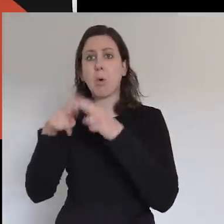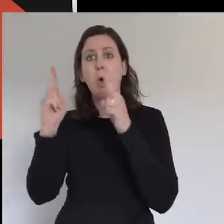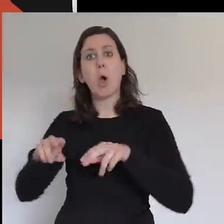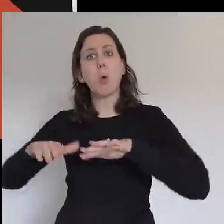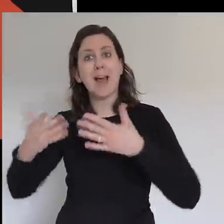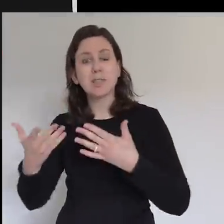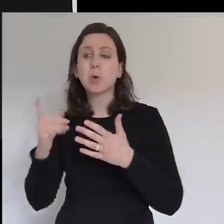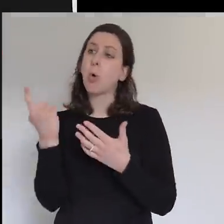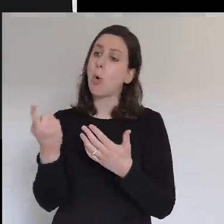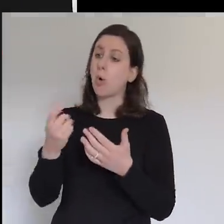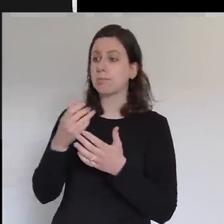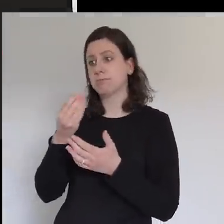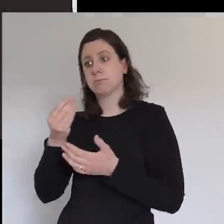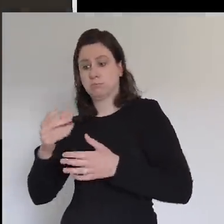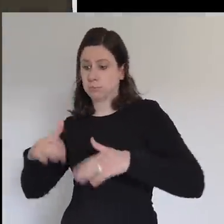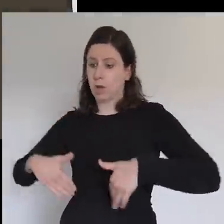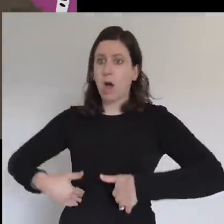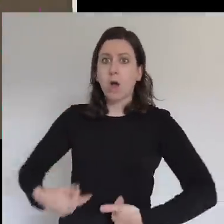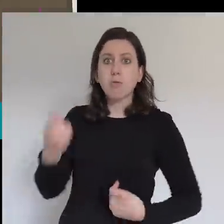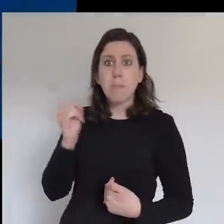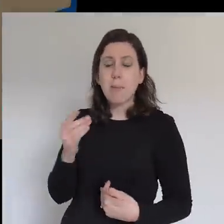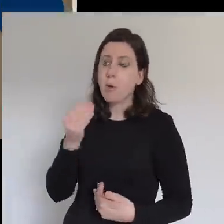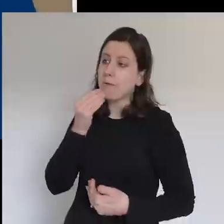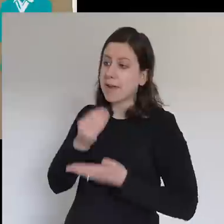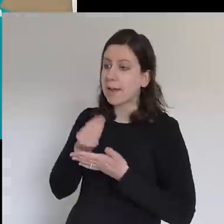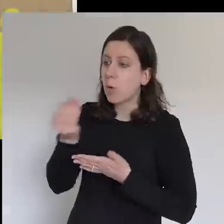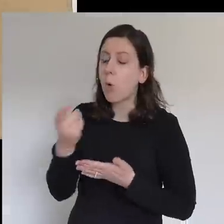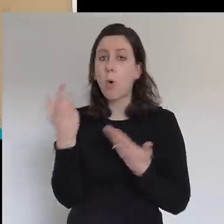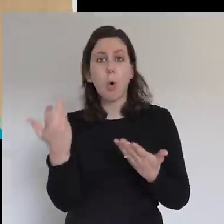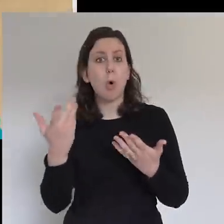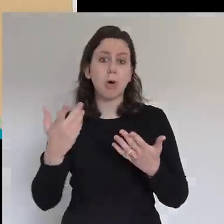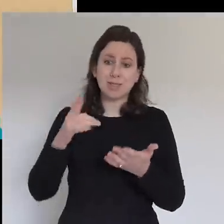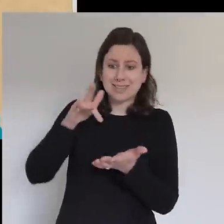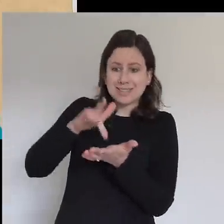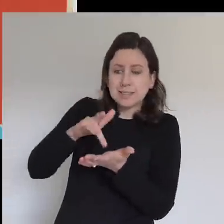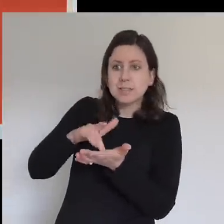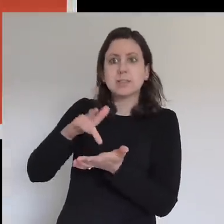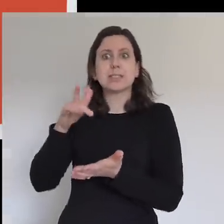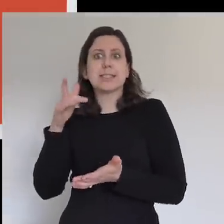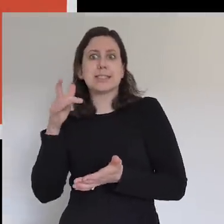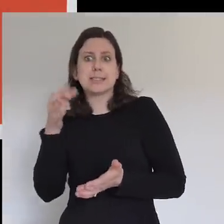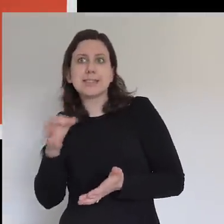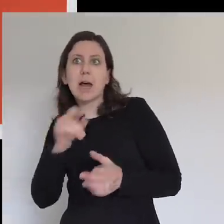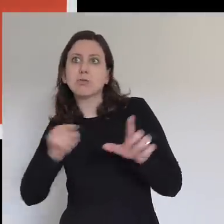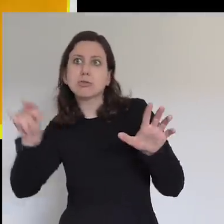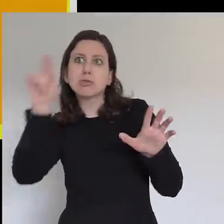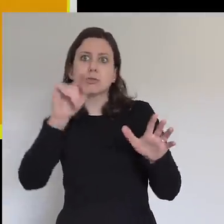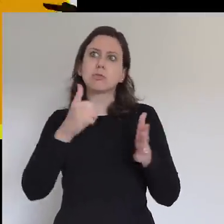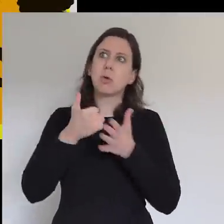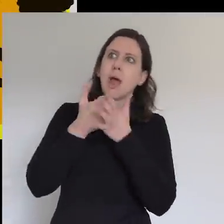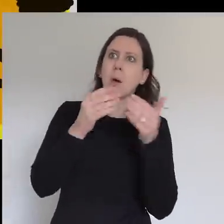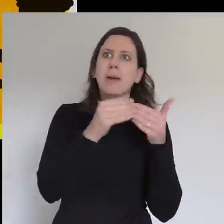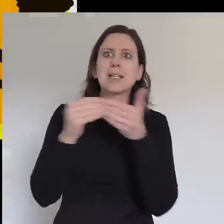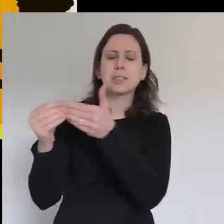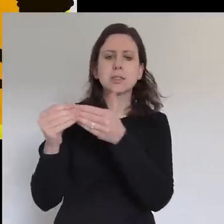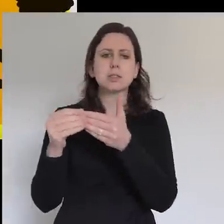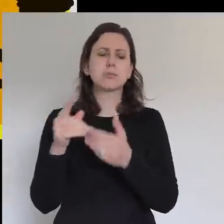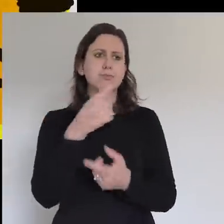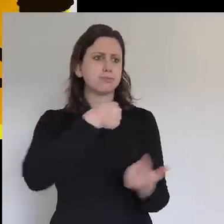hungry, and bringing much needed public leadership to towns and cities. We give voice to the church, speaking out on the issues